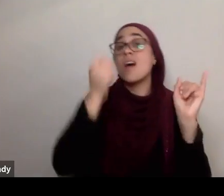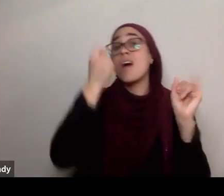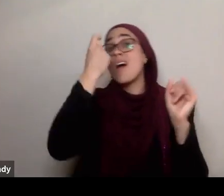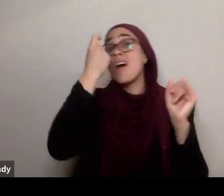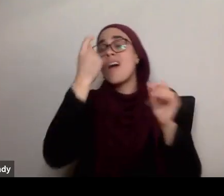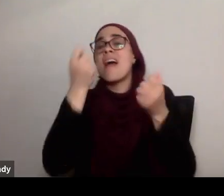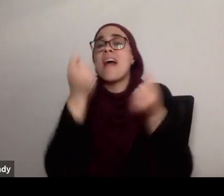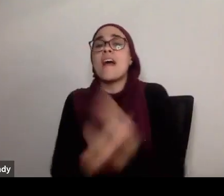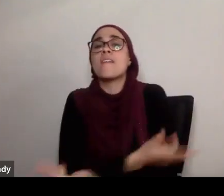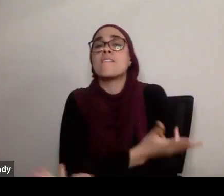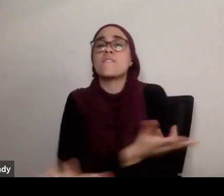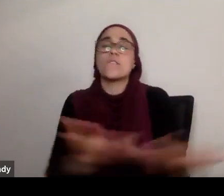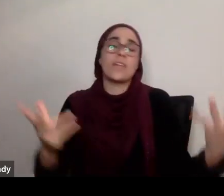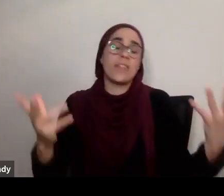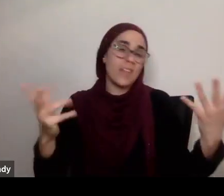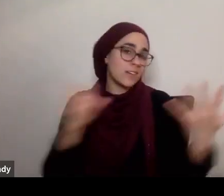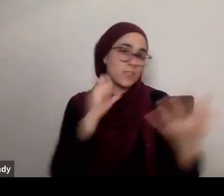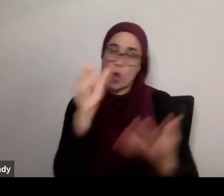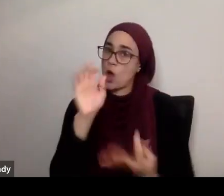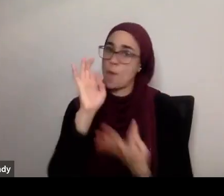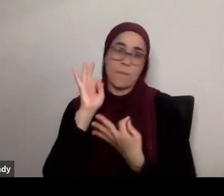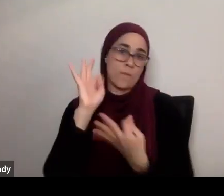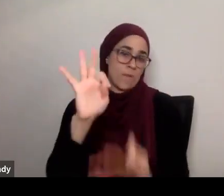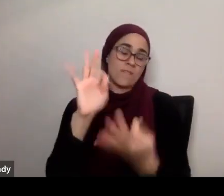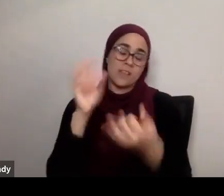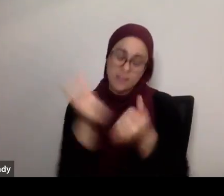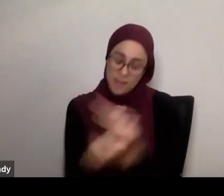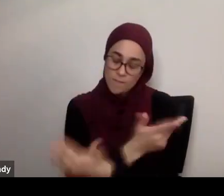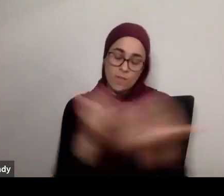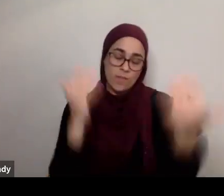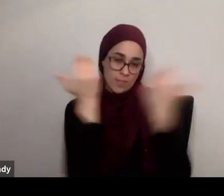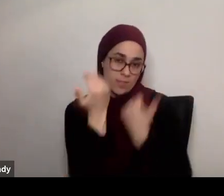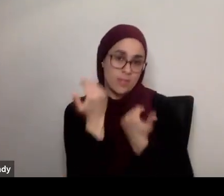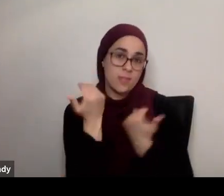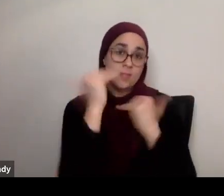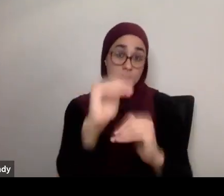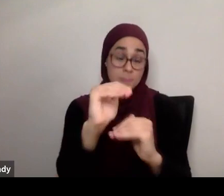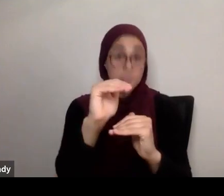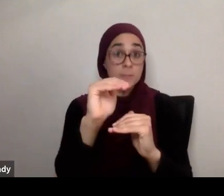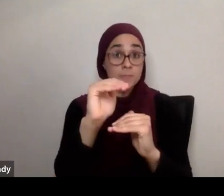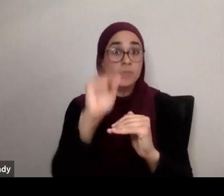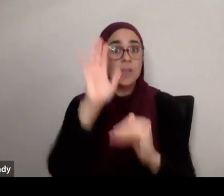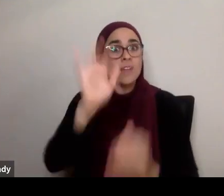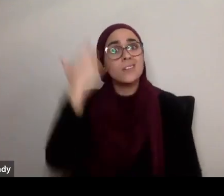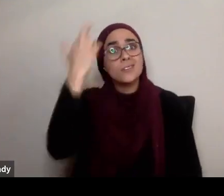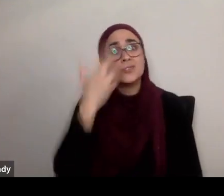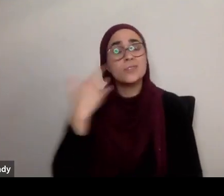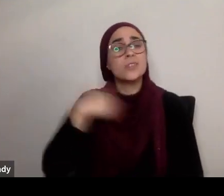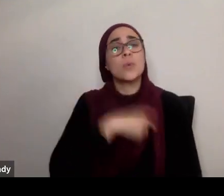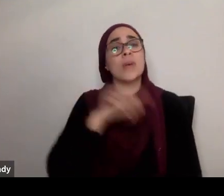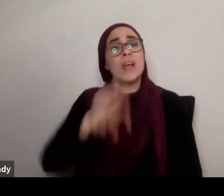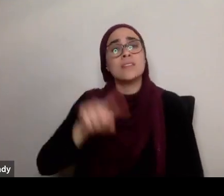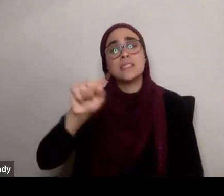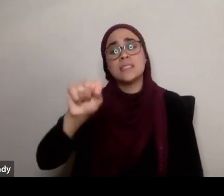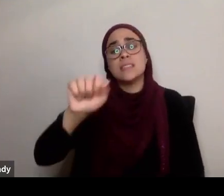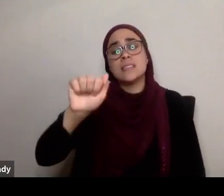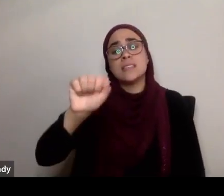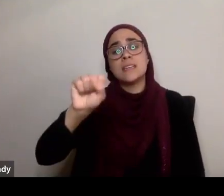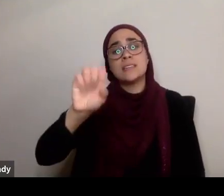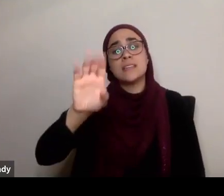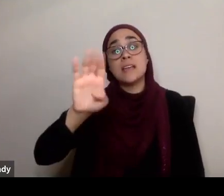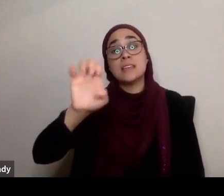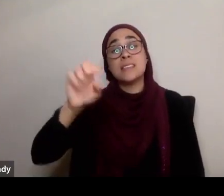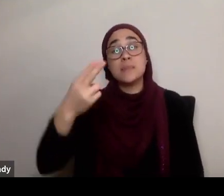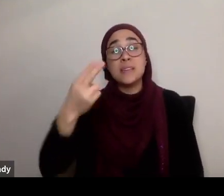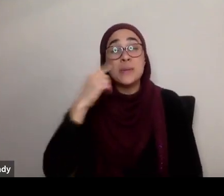is imperfect. Everything is limited. So that goes back to the tasbih. Why do we do tasbih to Allah subhanahu wa ta'ala? Because He is the